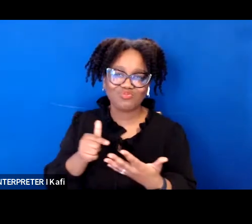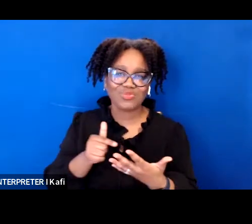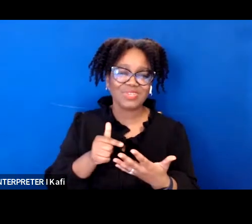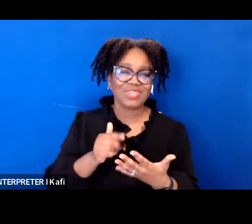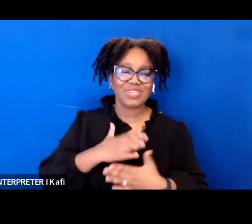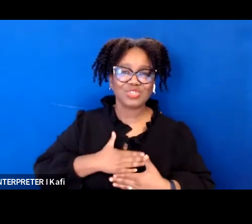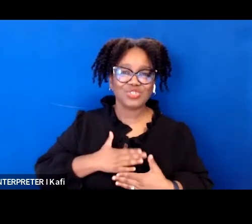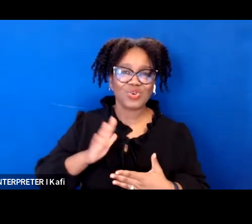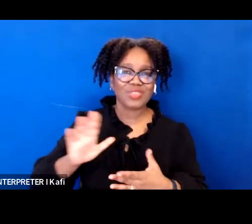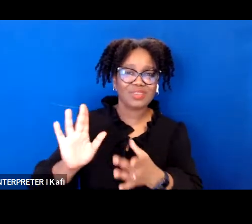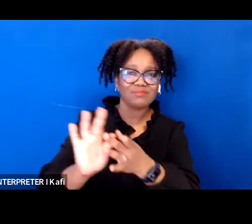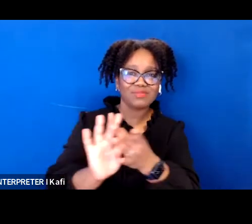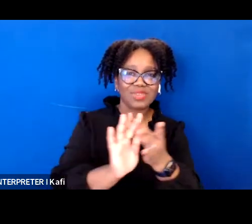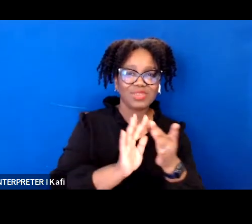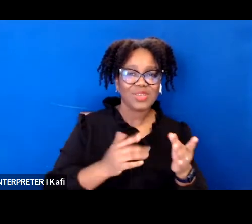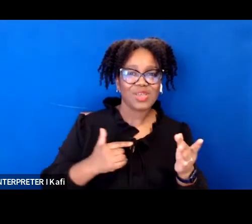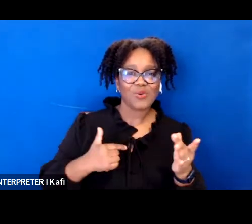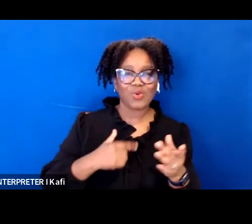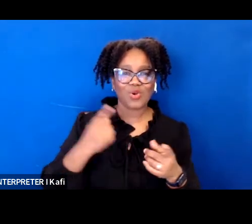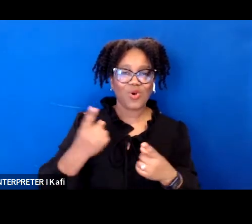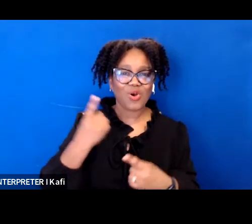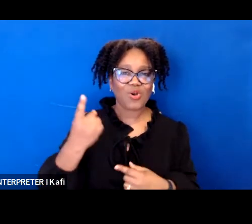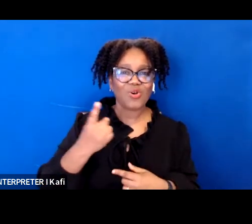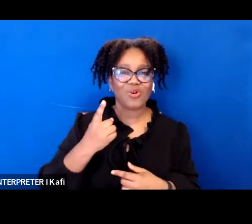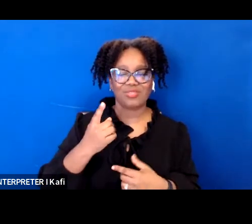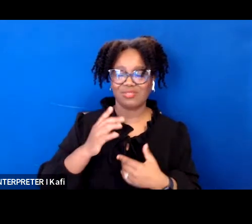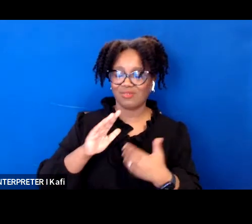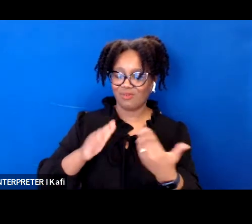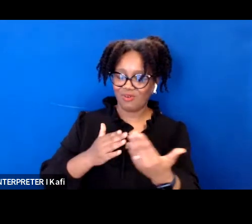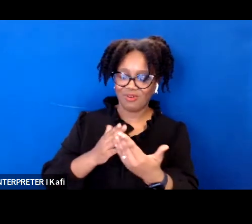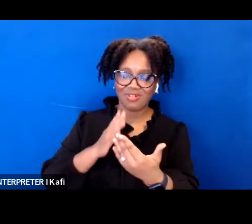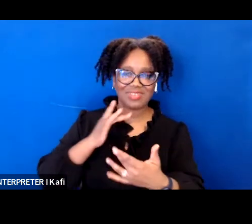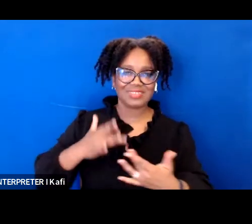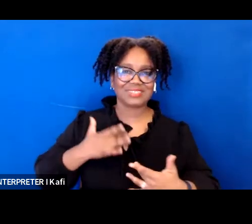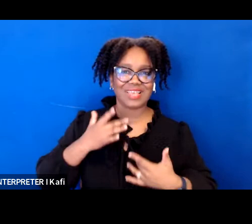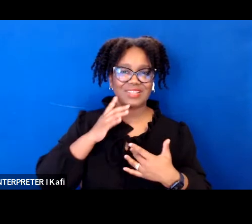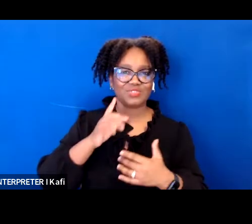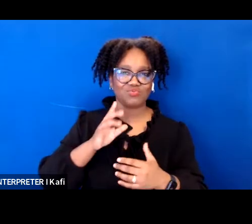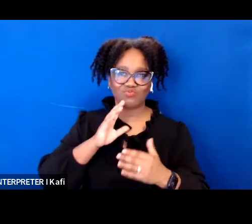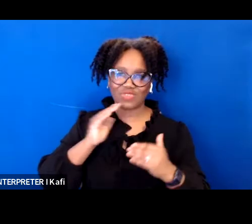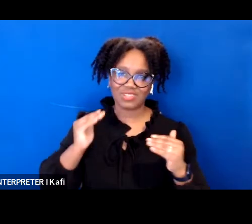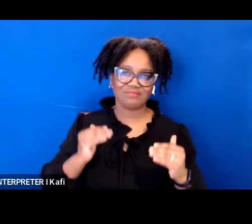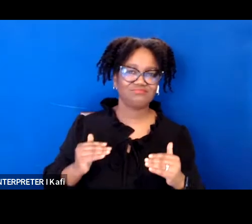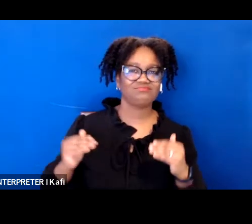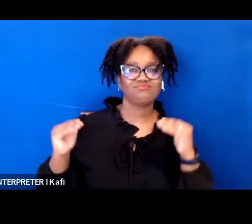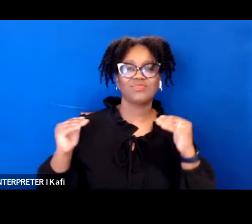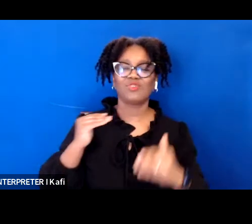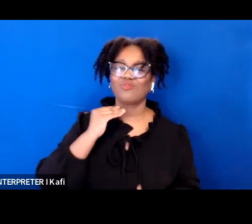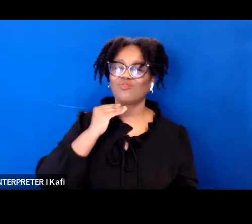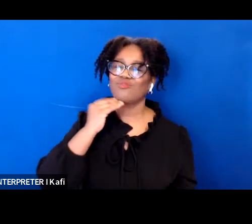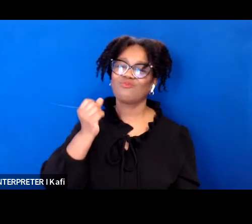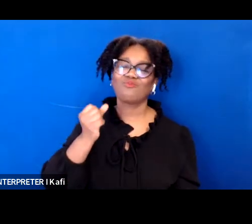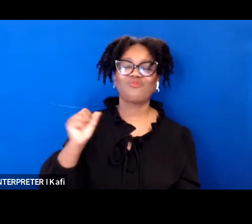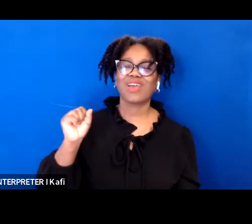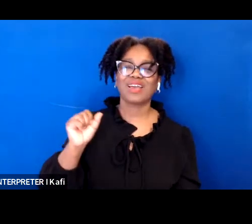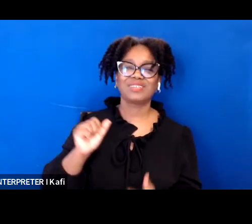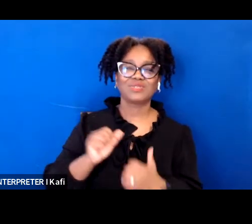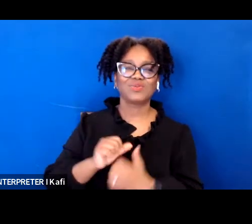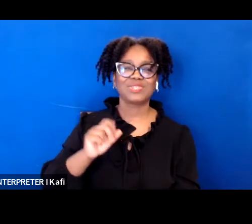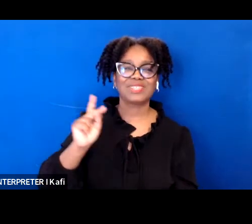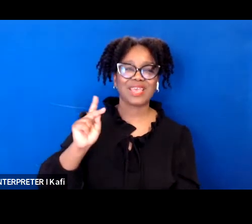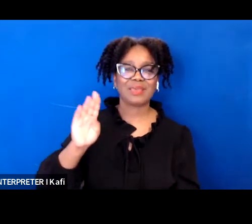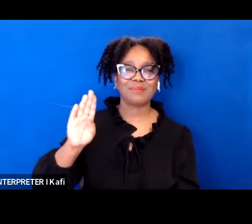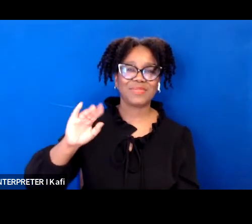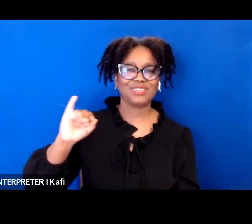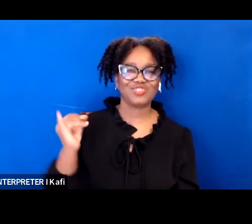with kvj with that i would like to introduce our first speaker michelle